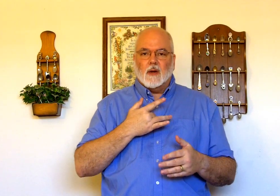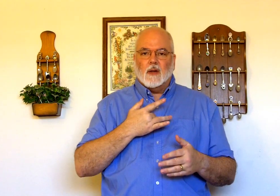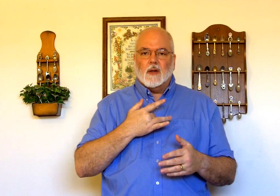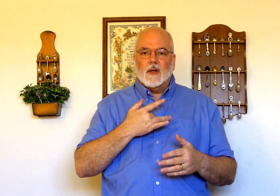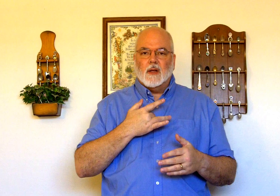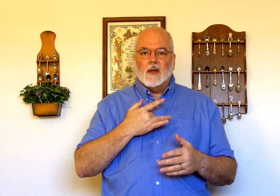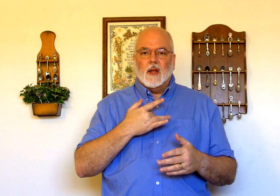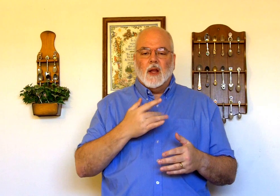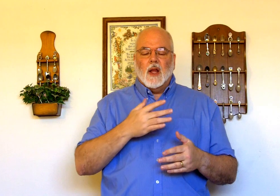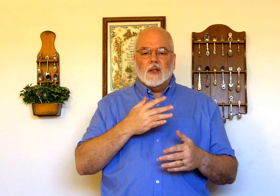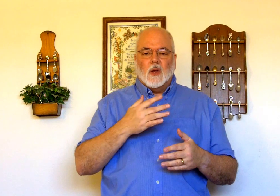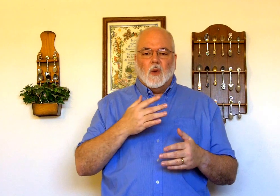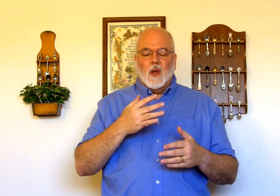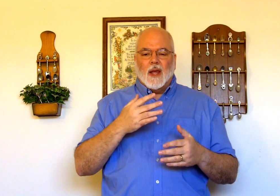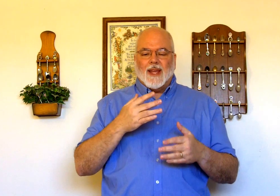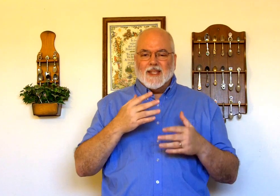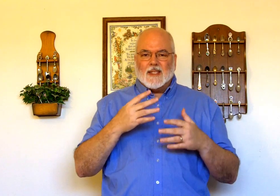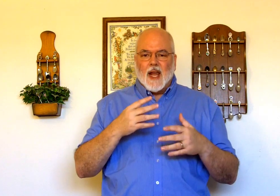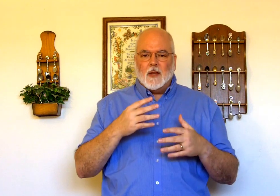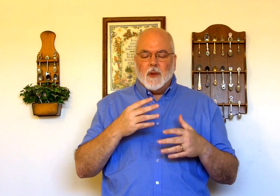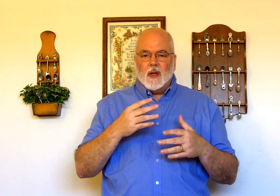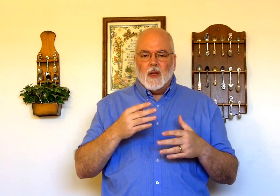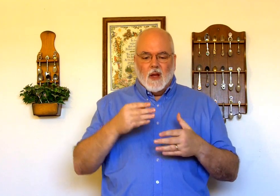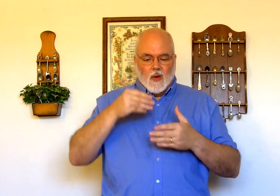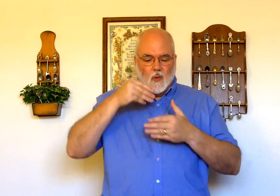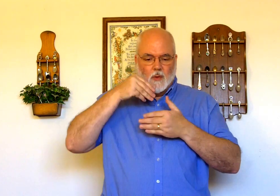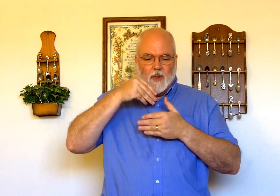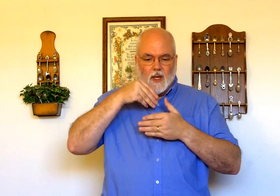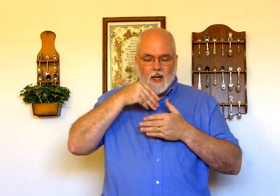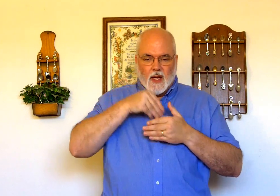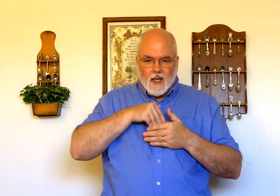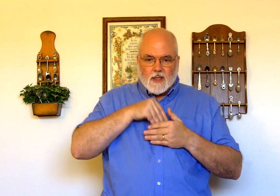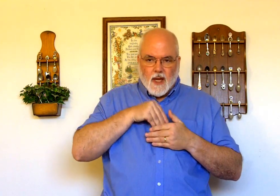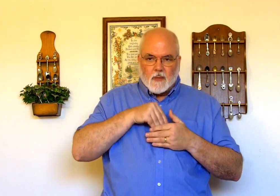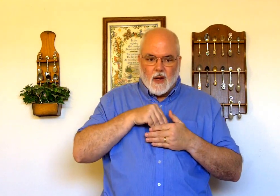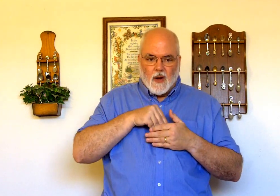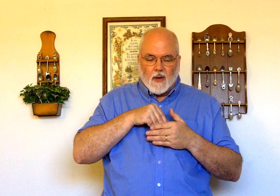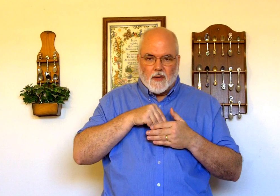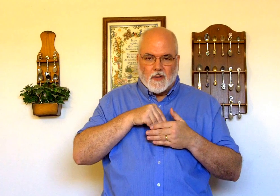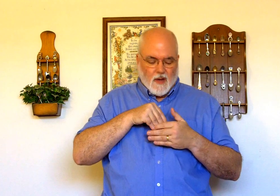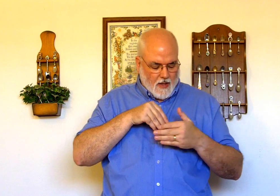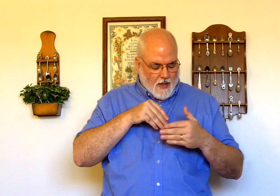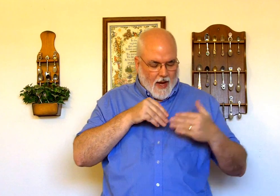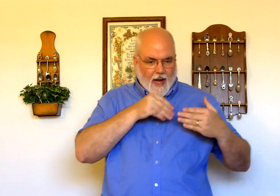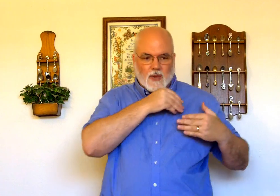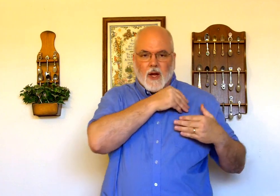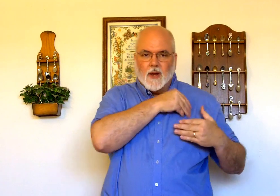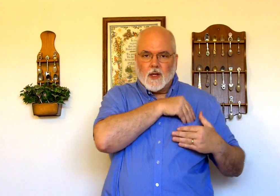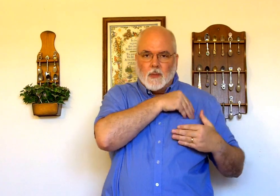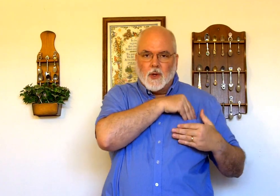so inside me would be inside my heart I try not to put